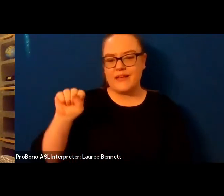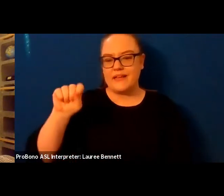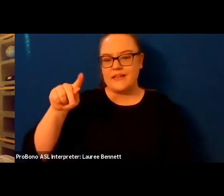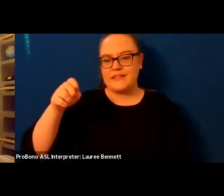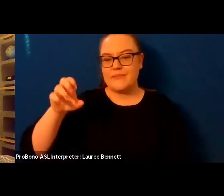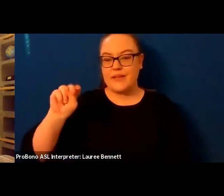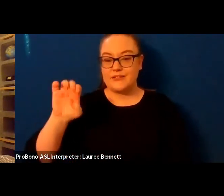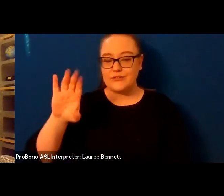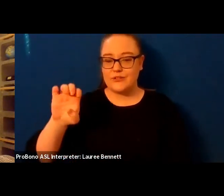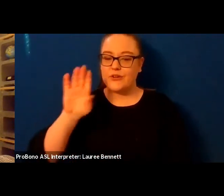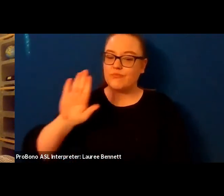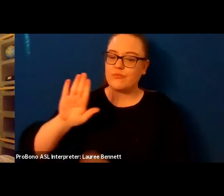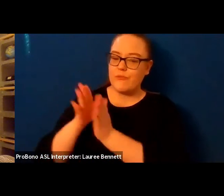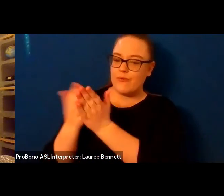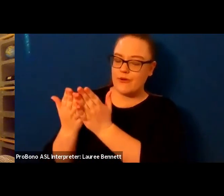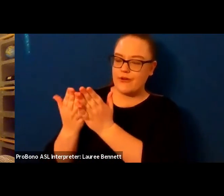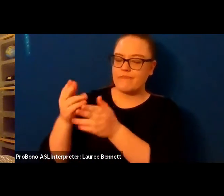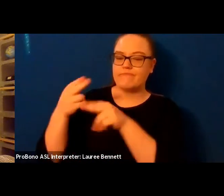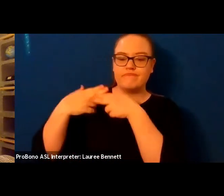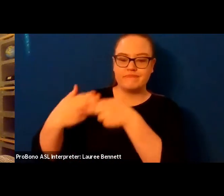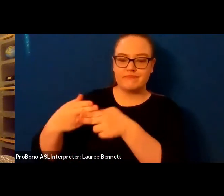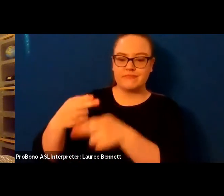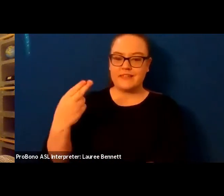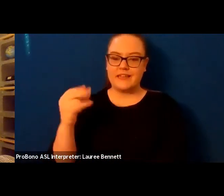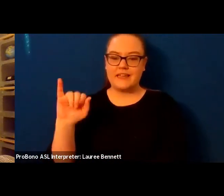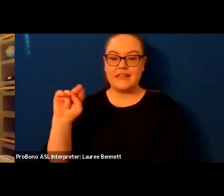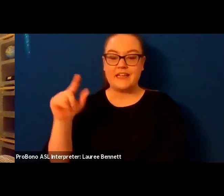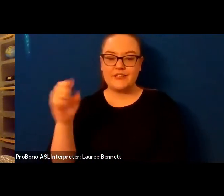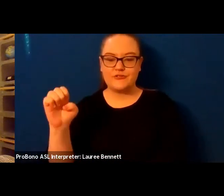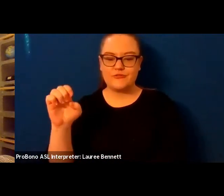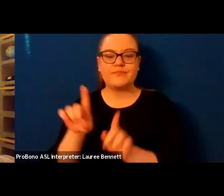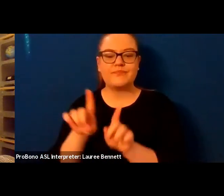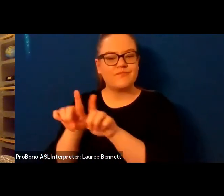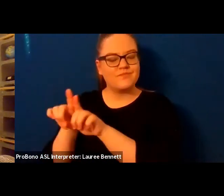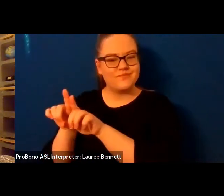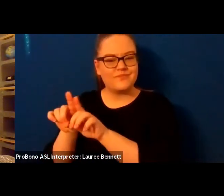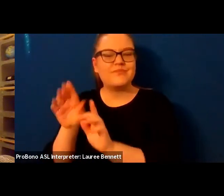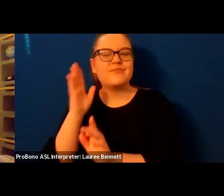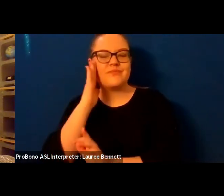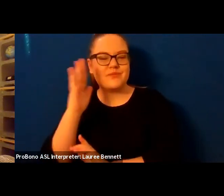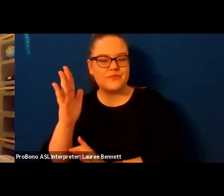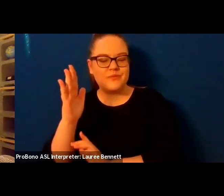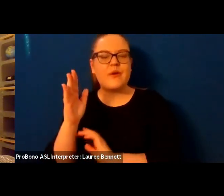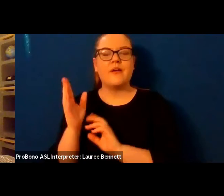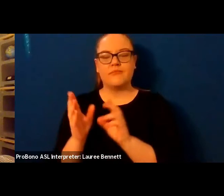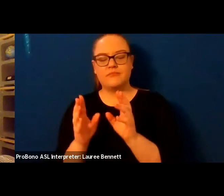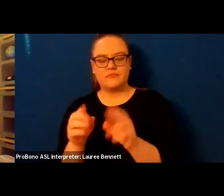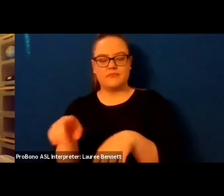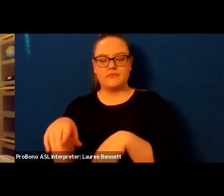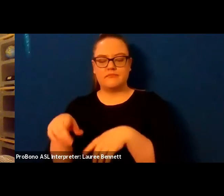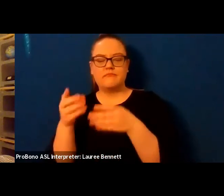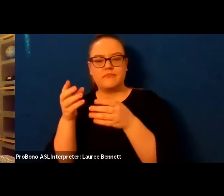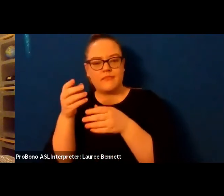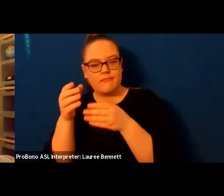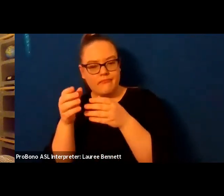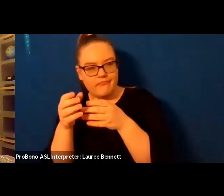and moderated this evening by the rumpus's marissa siegel first a quick overview of webinar again